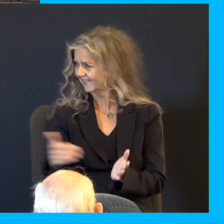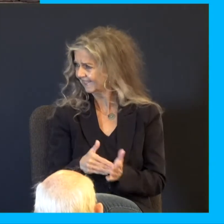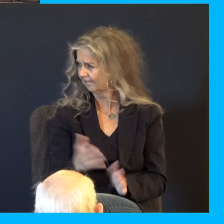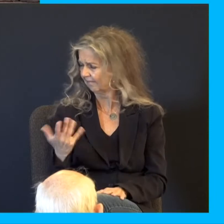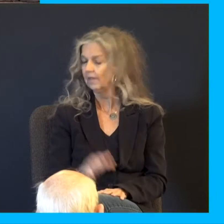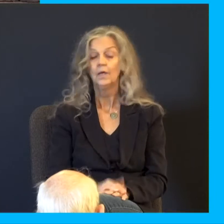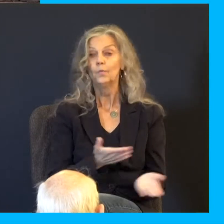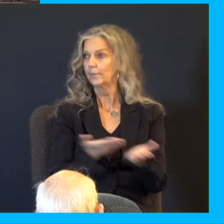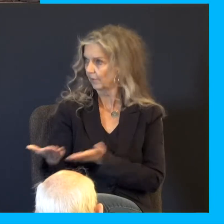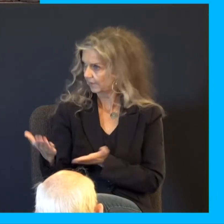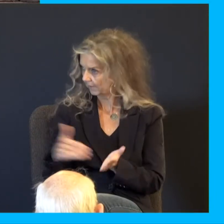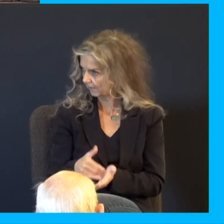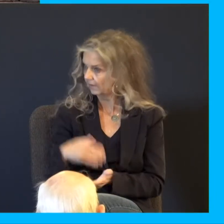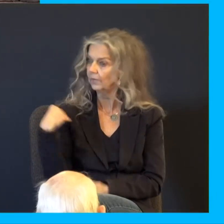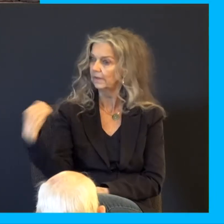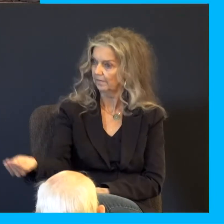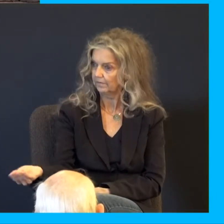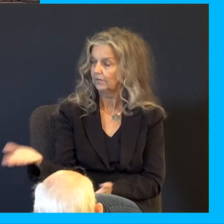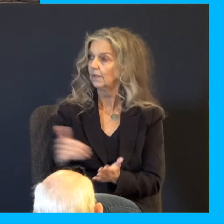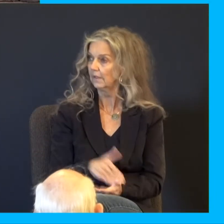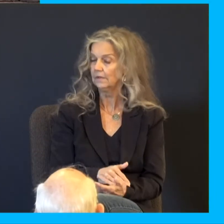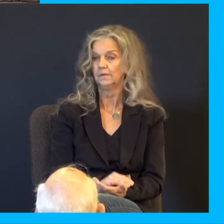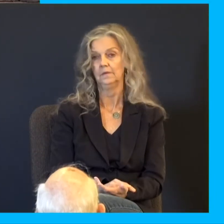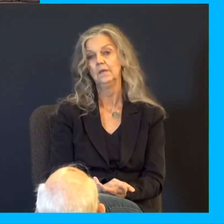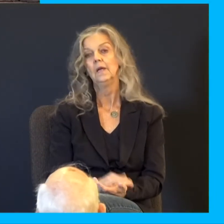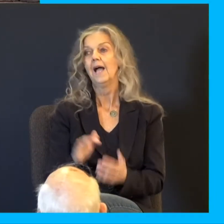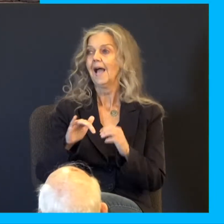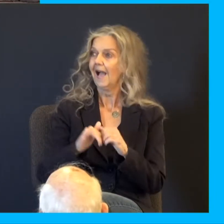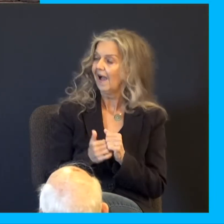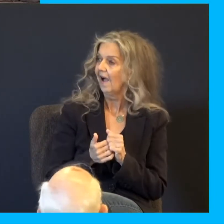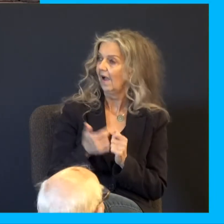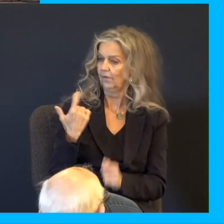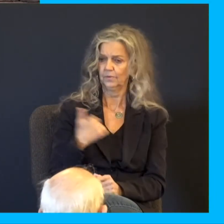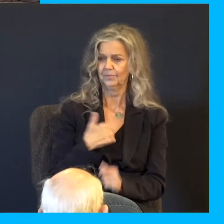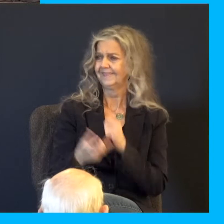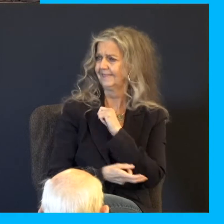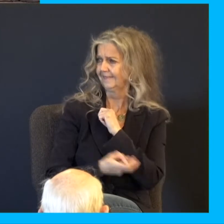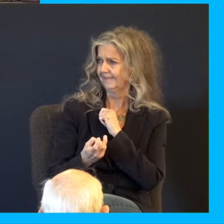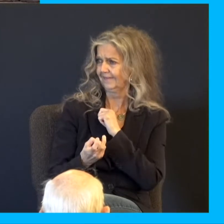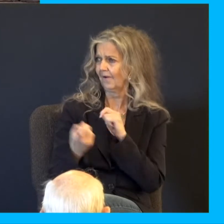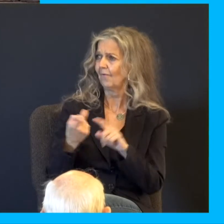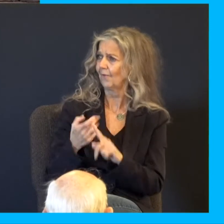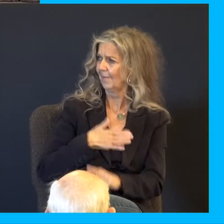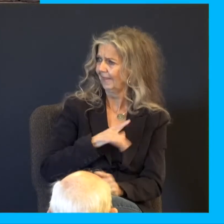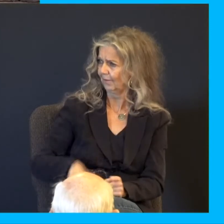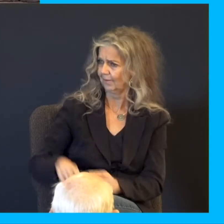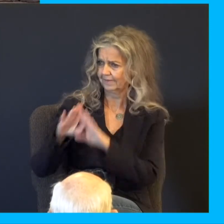gave it and brought it again unto the out of the land of Canaan. So how then should we steal out of my Lord's house silver or gold?